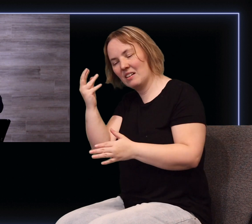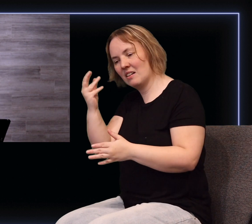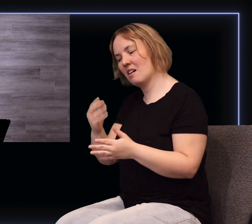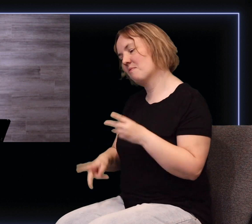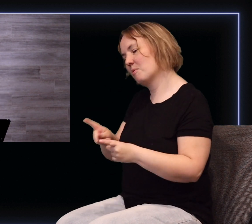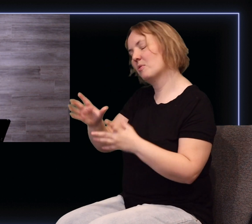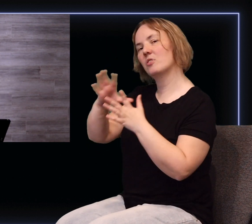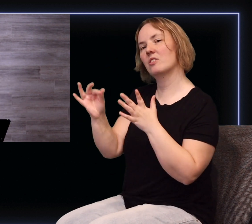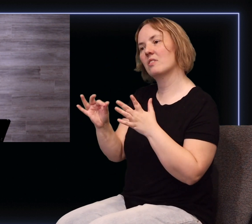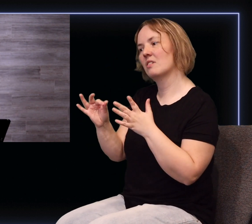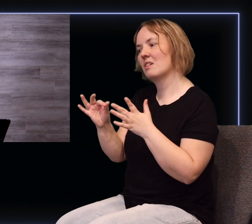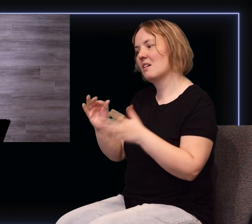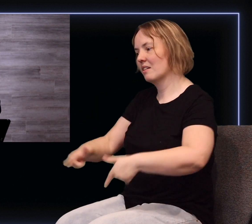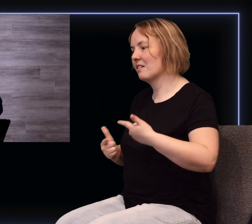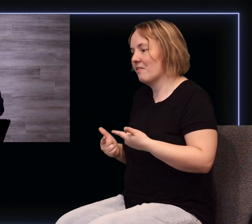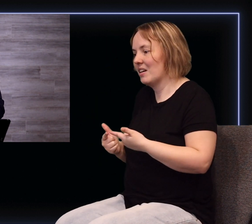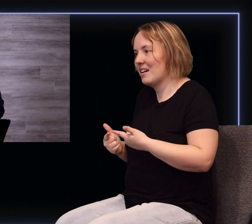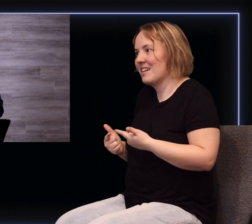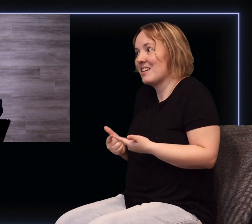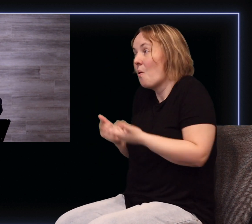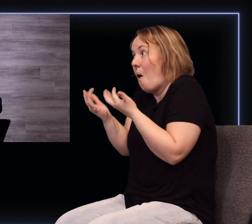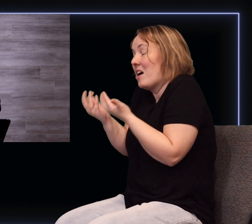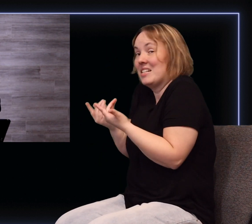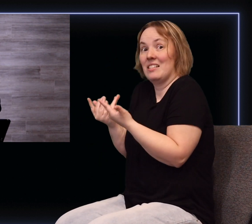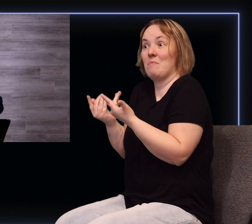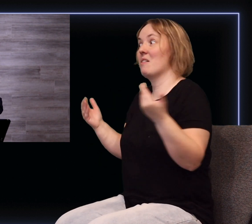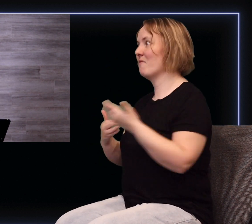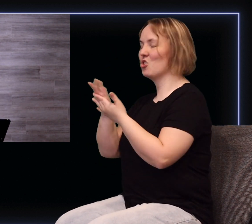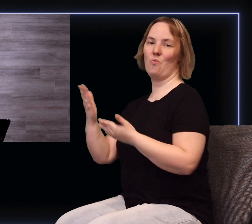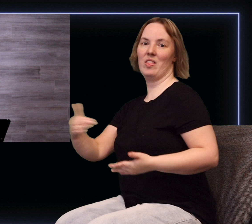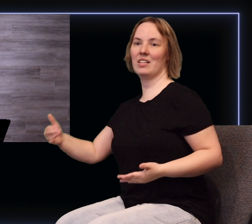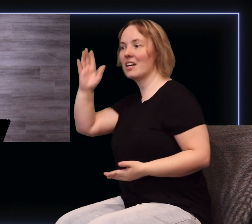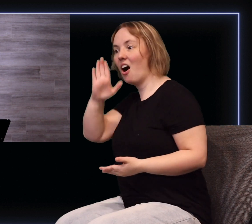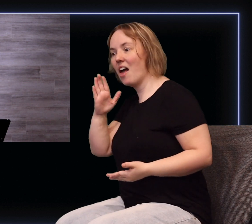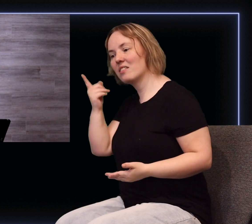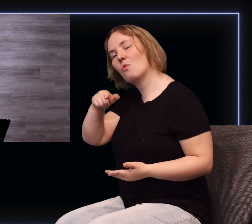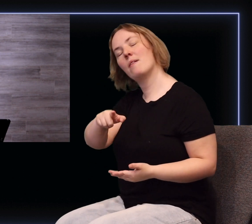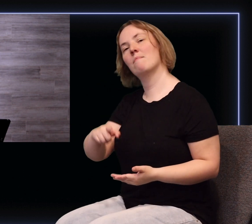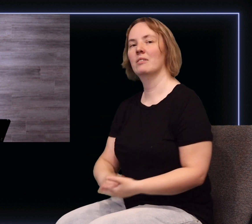choose to live in anticipation of the new things God has for them. He says in verse 13,